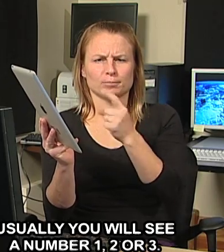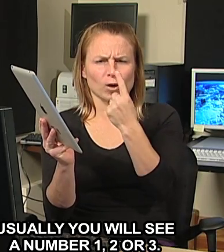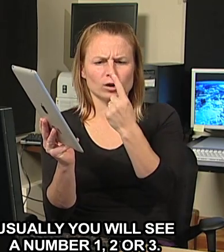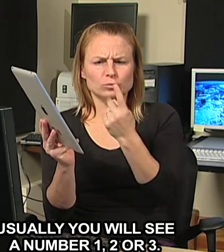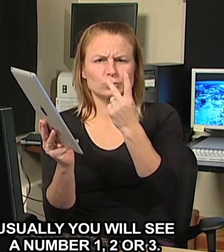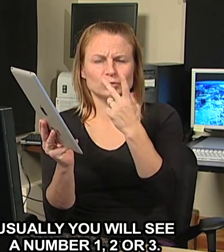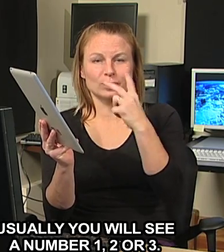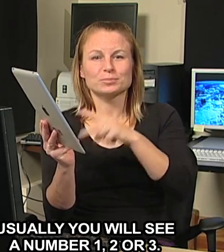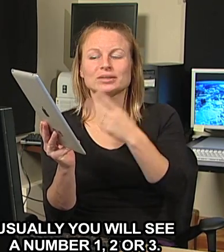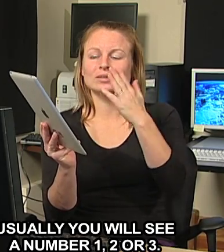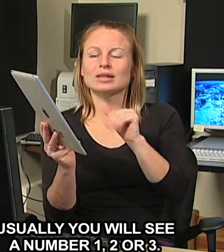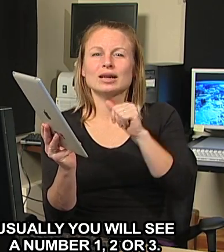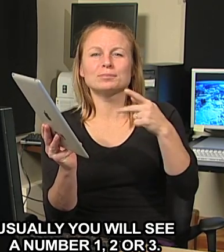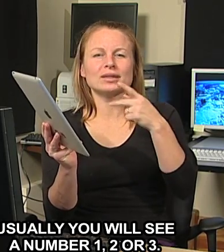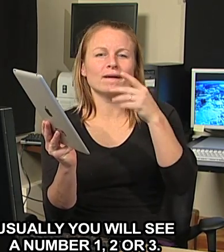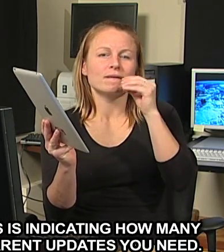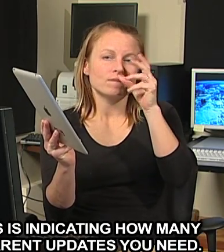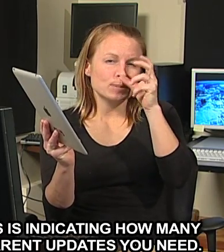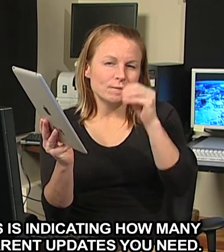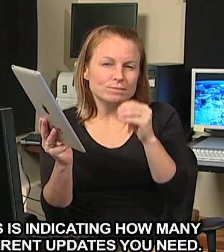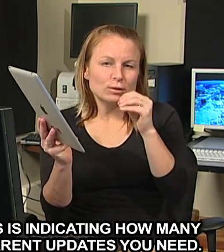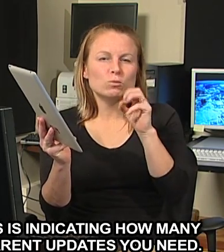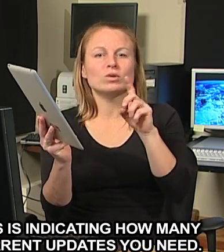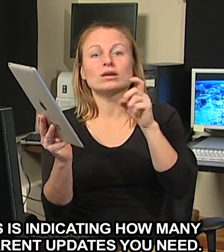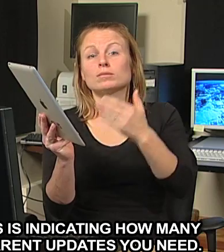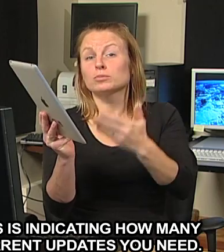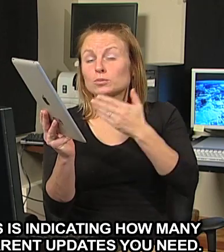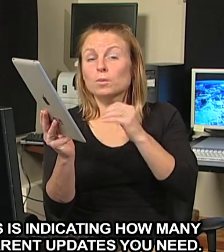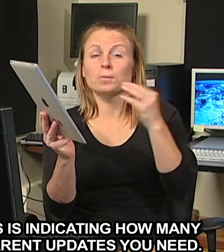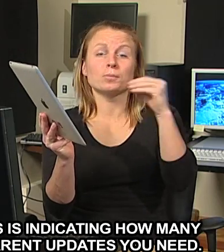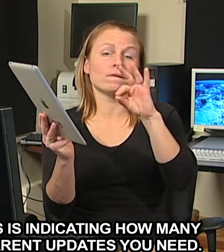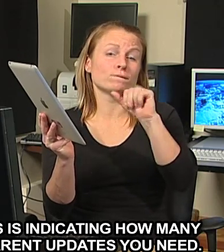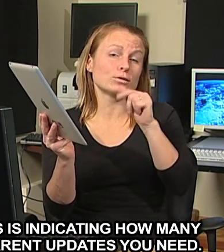Usually you'll see a number one, two, or three. This is indicating how many current updates you need.